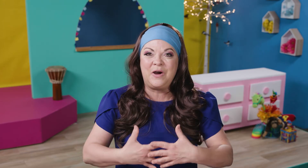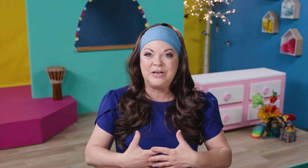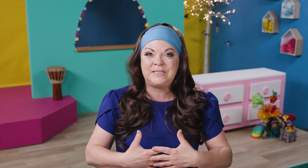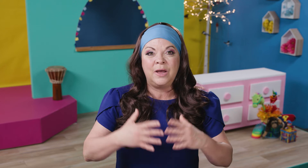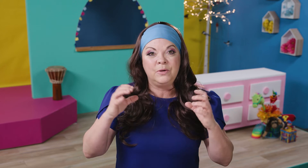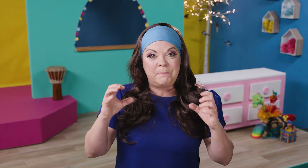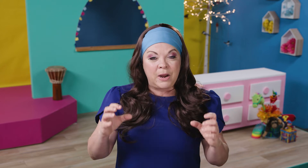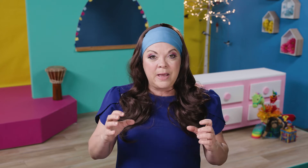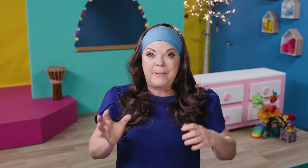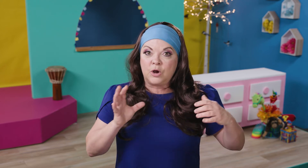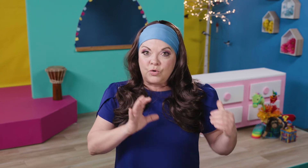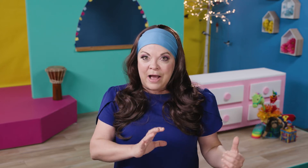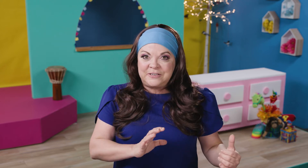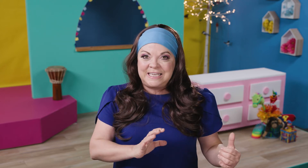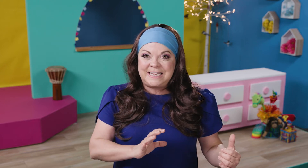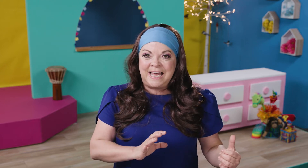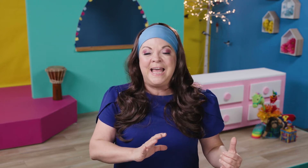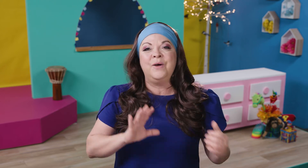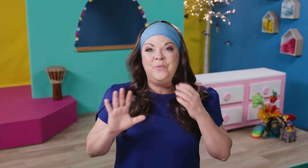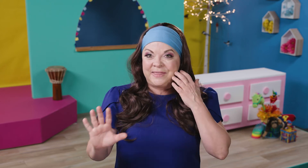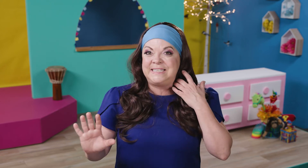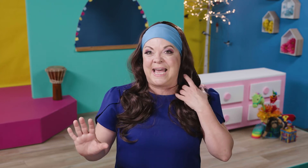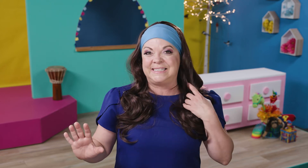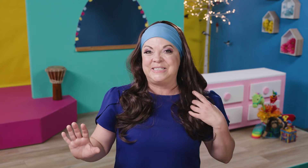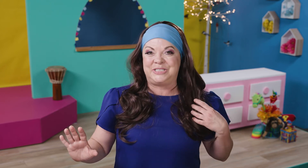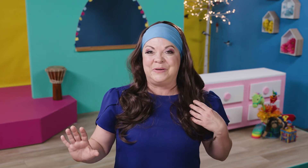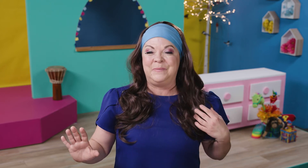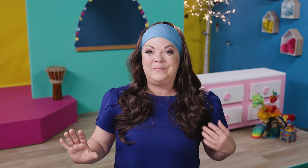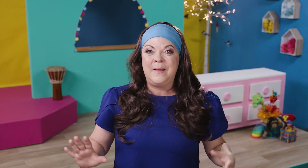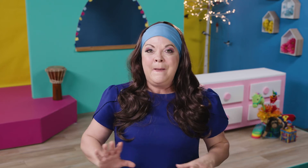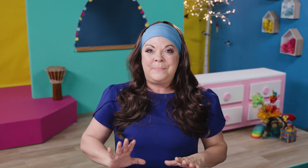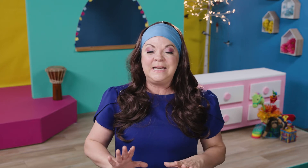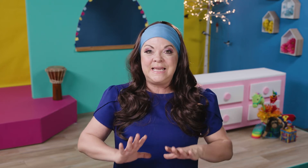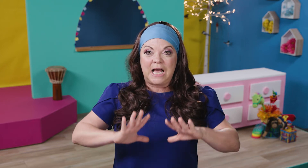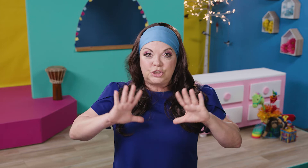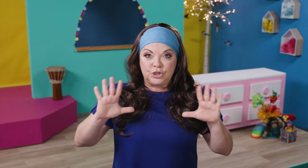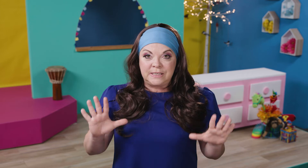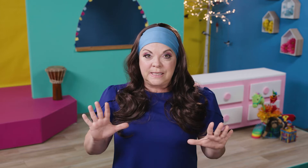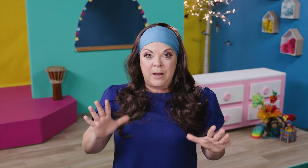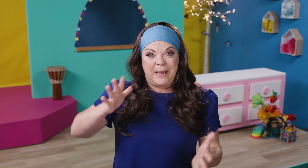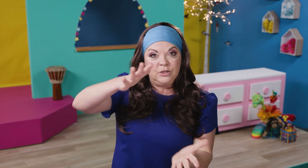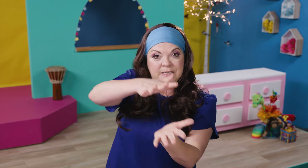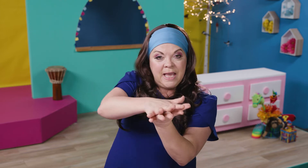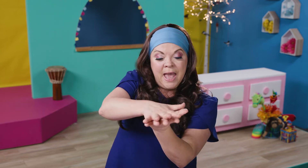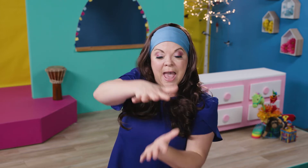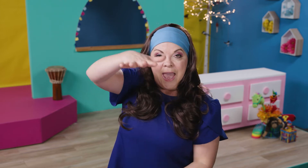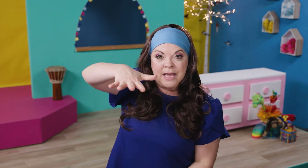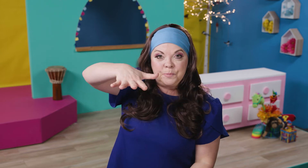arts with pairing up a craft idea with the dances too. Painting a circus clown by using a hand